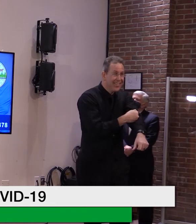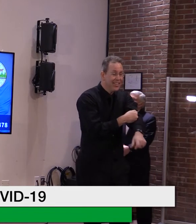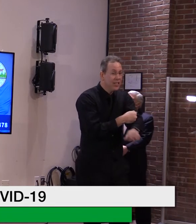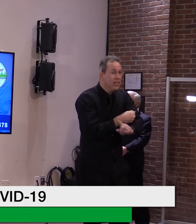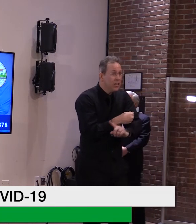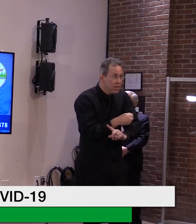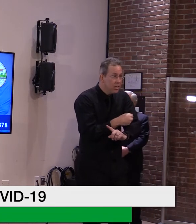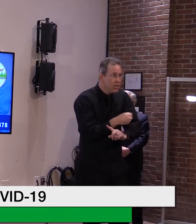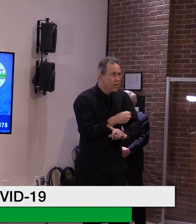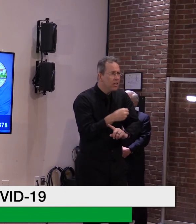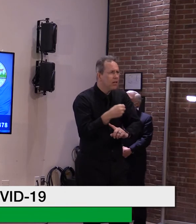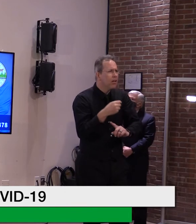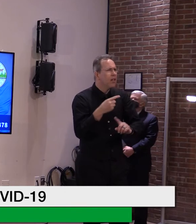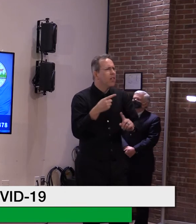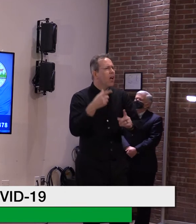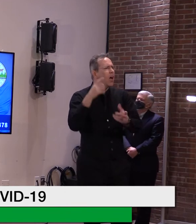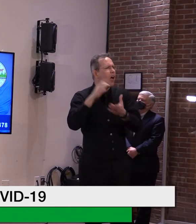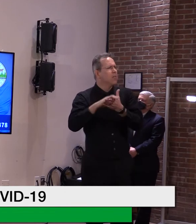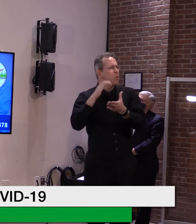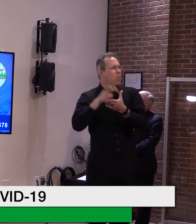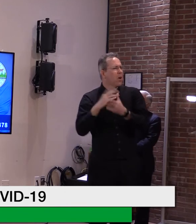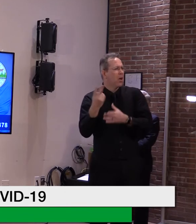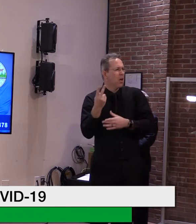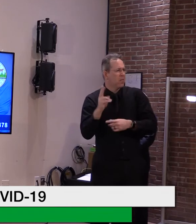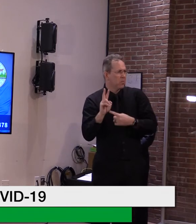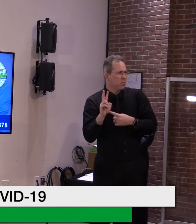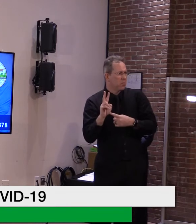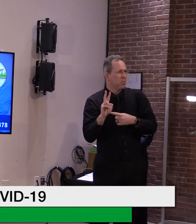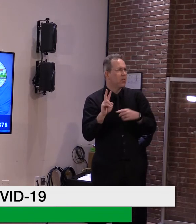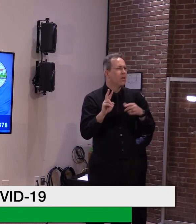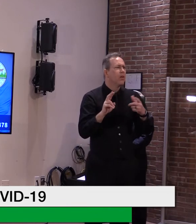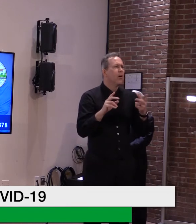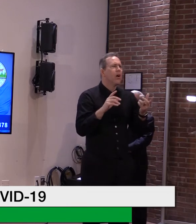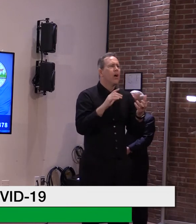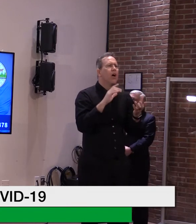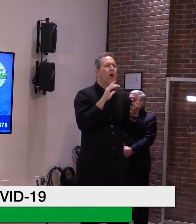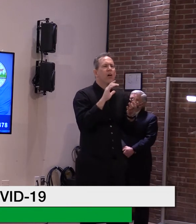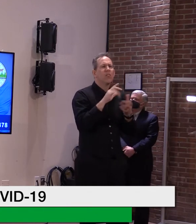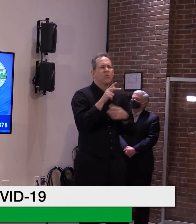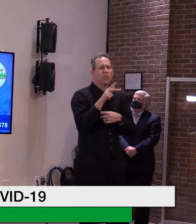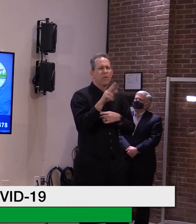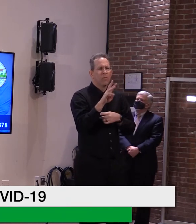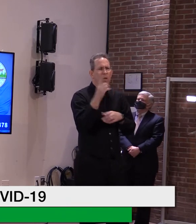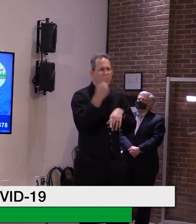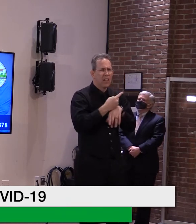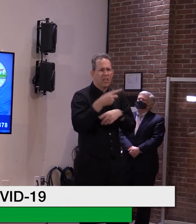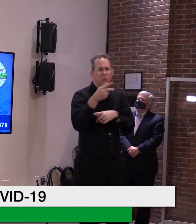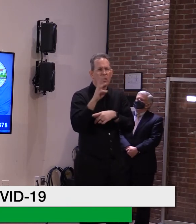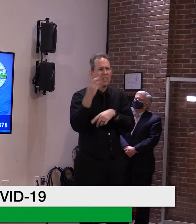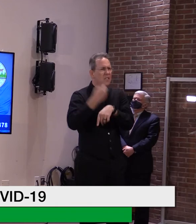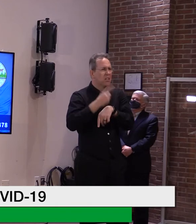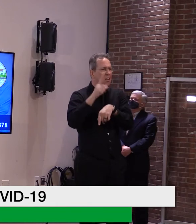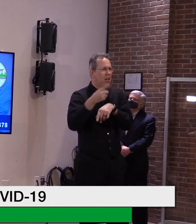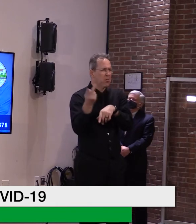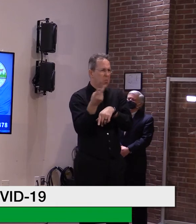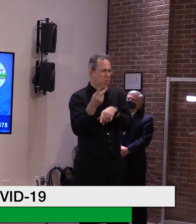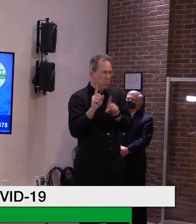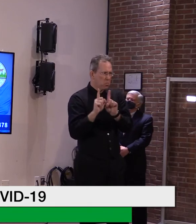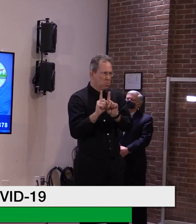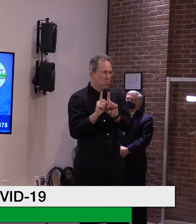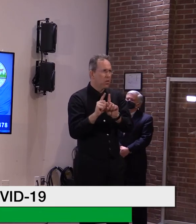days later. She is concerned because she knows that the recommended time